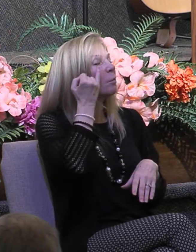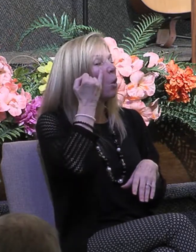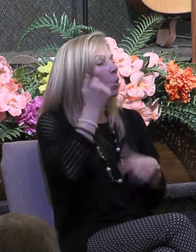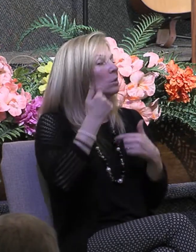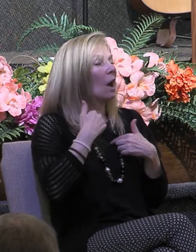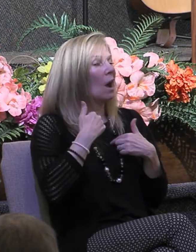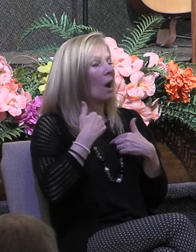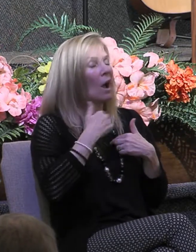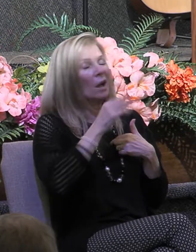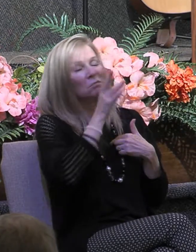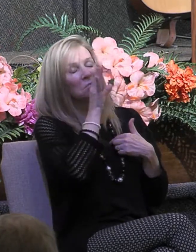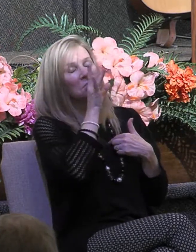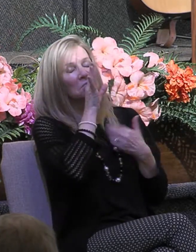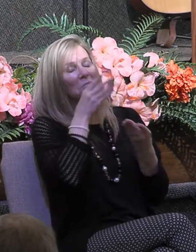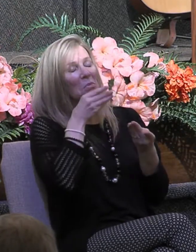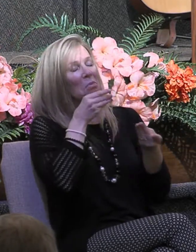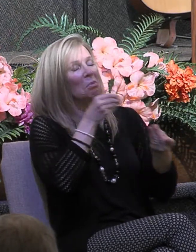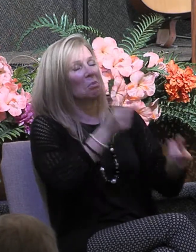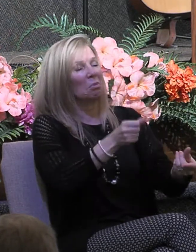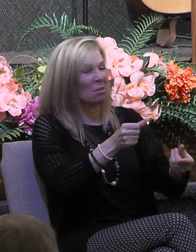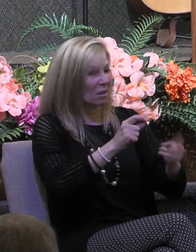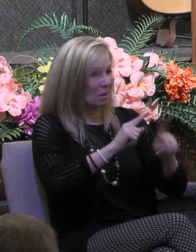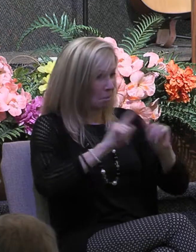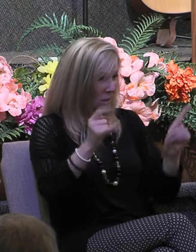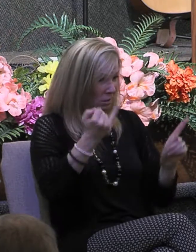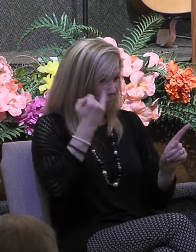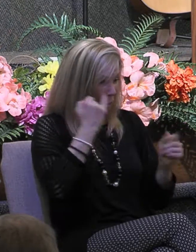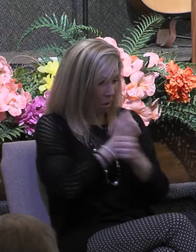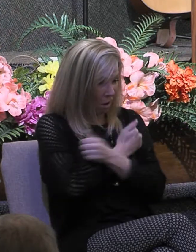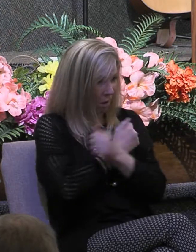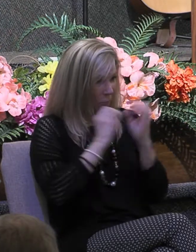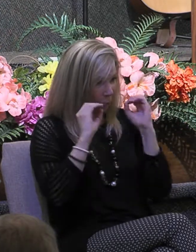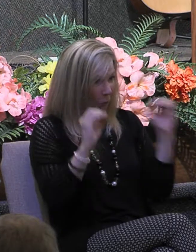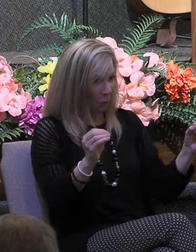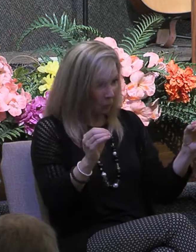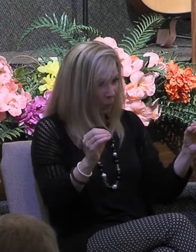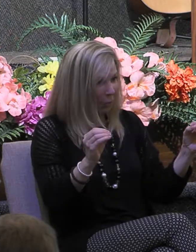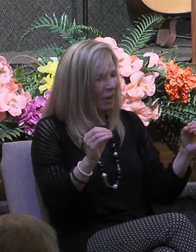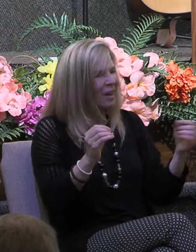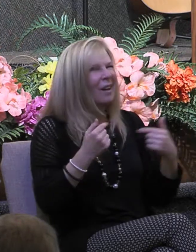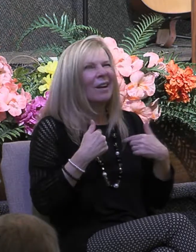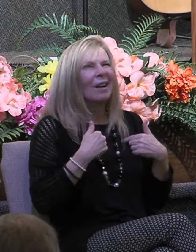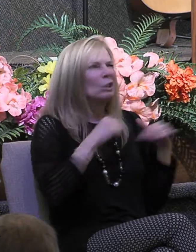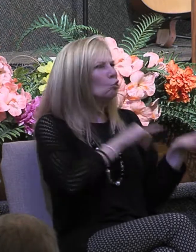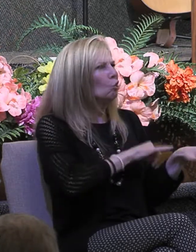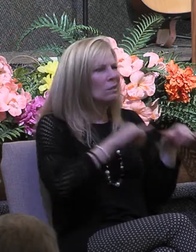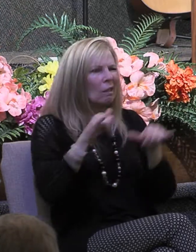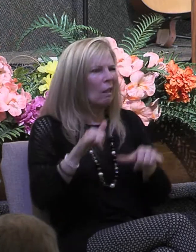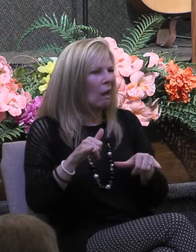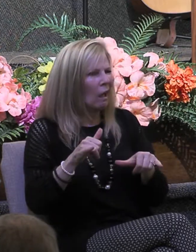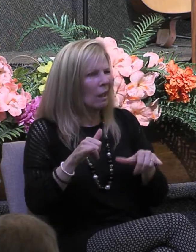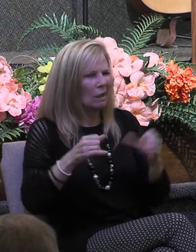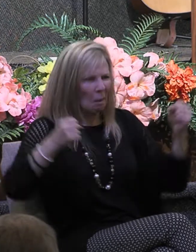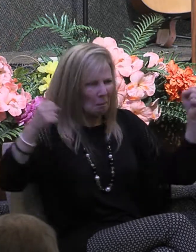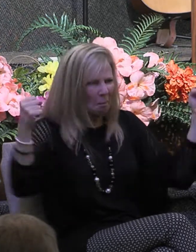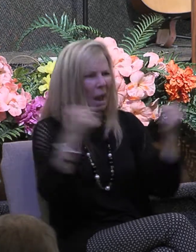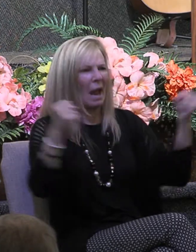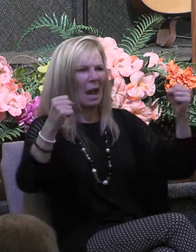and of angels but do not have love I become a noisy gung or a clanging